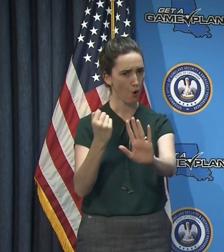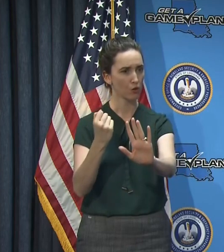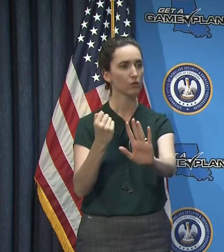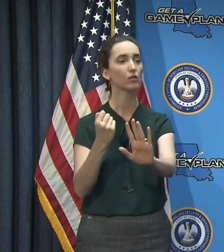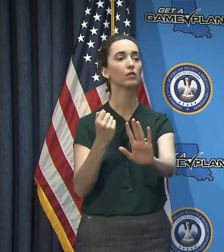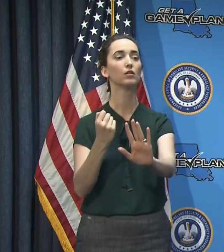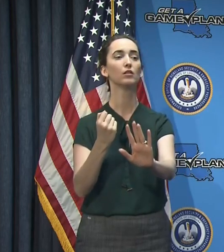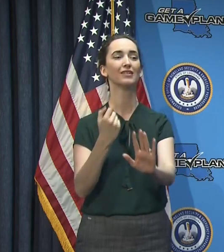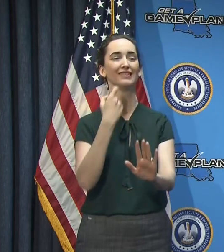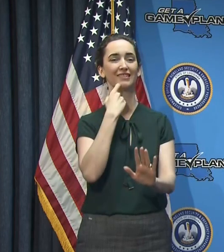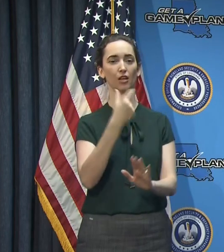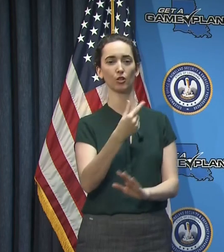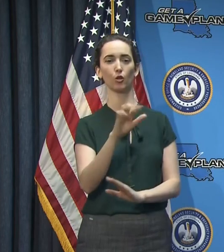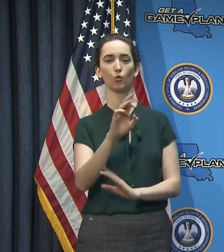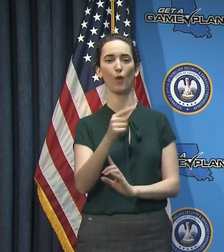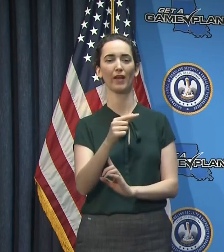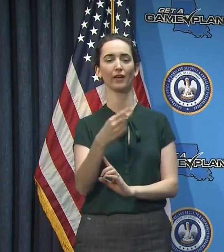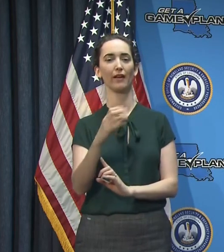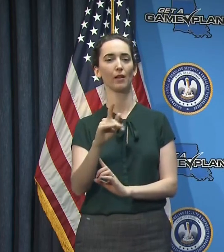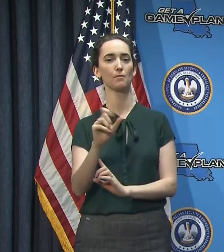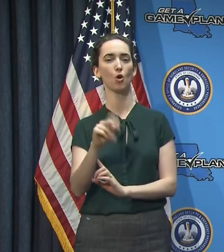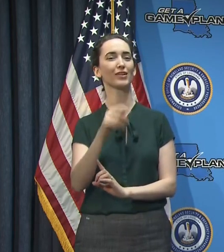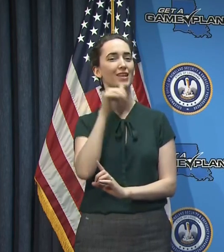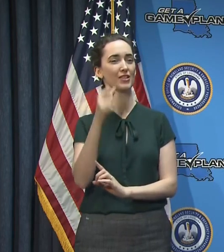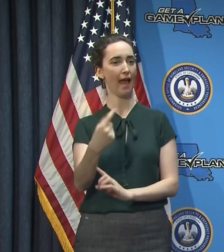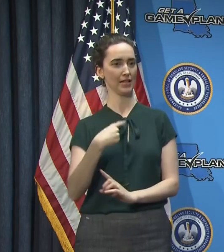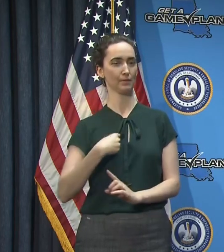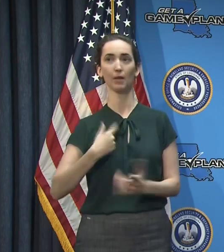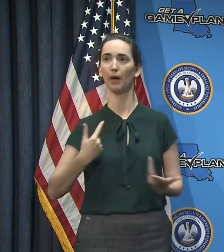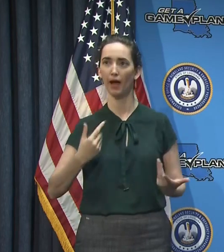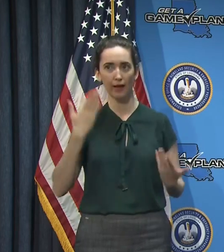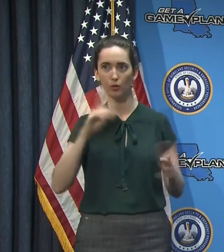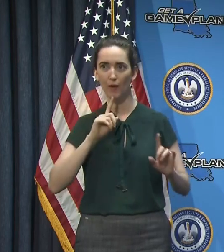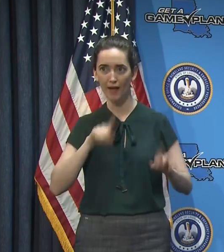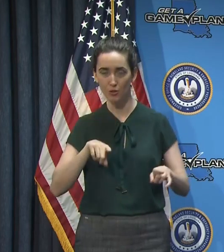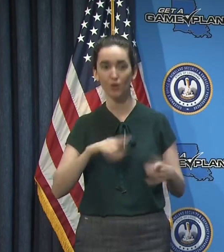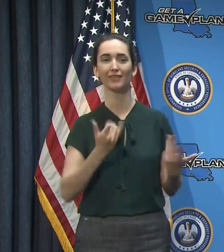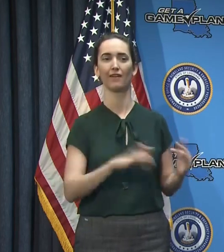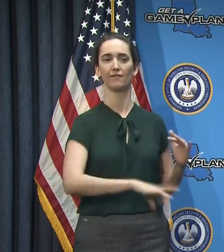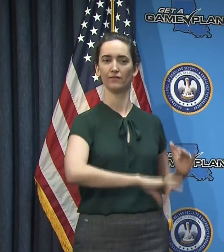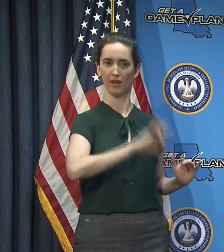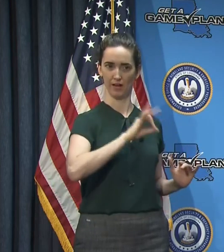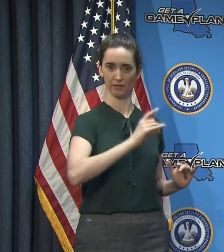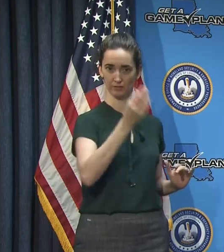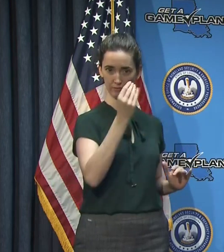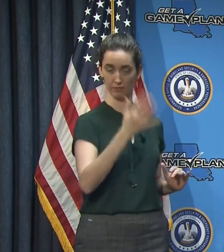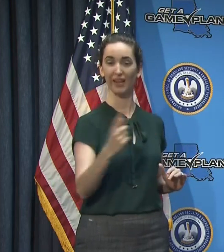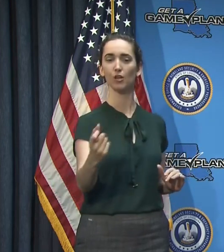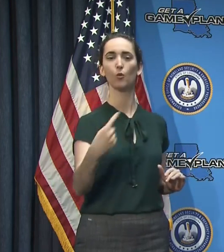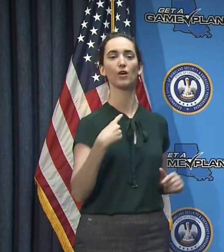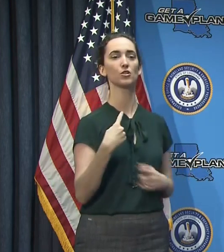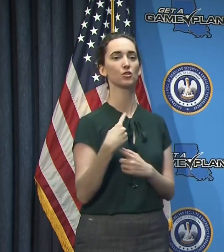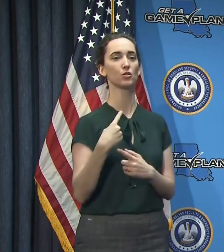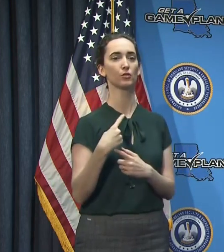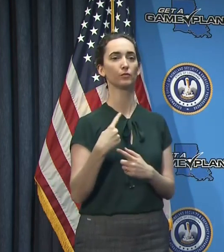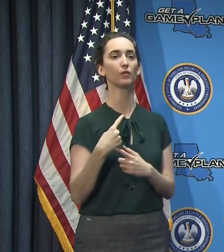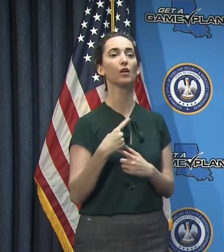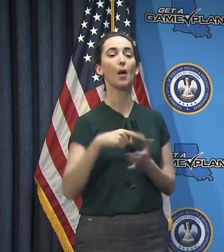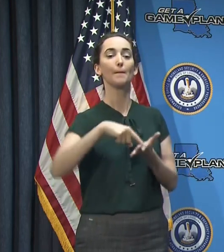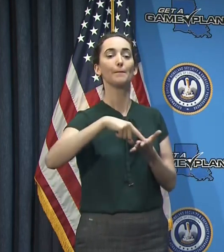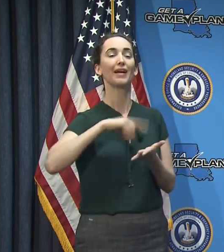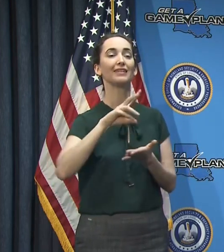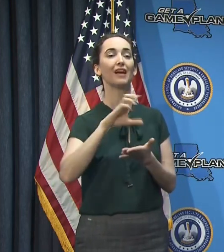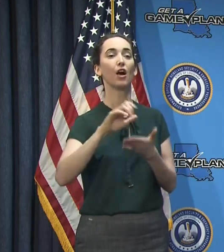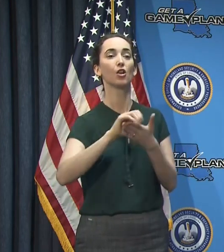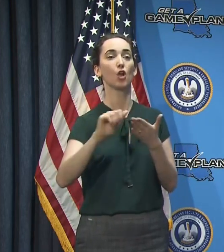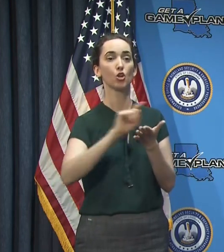question that Greg Hilburn asked yesterday and I didn't have the answer to it. And that is whether the $600 per week payments